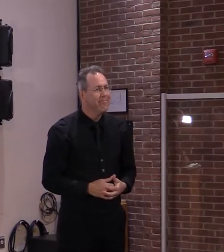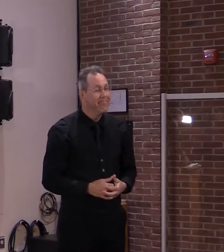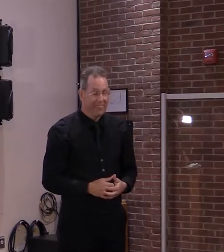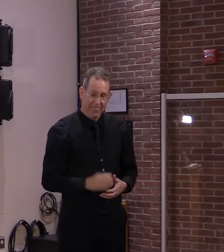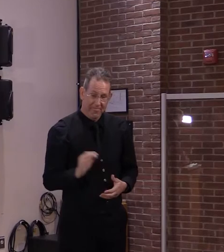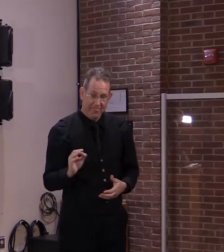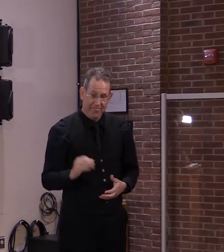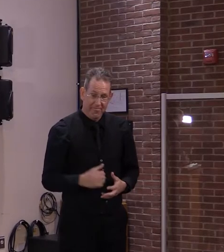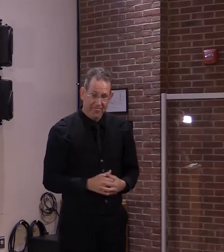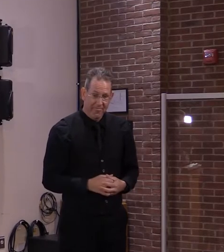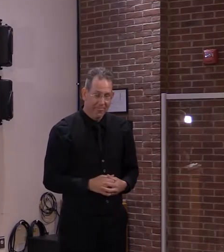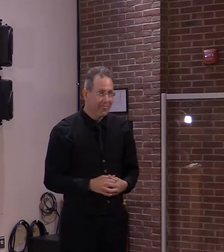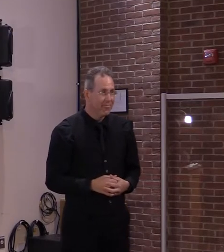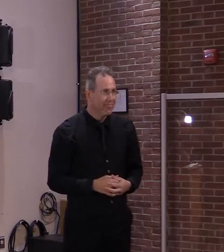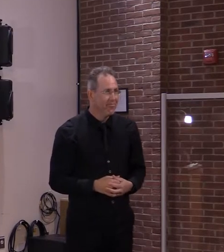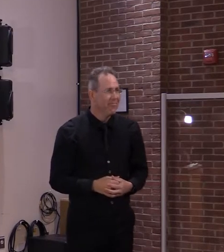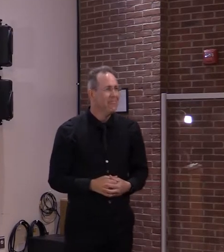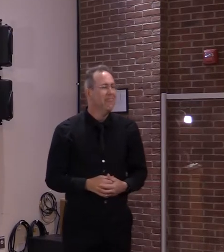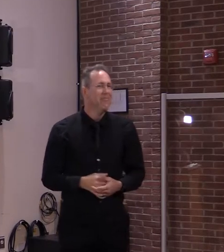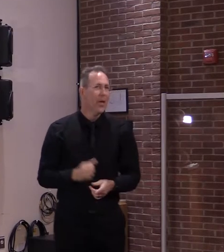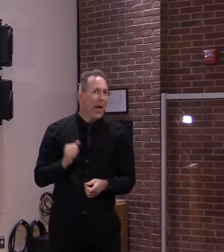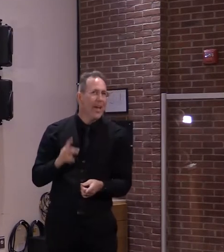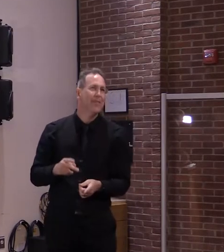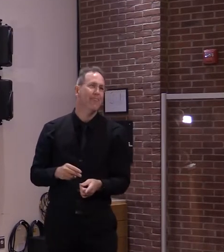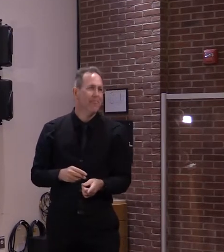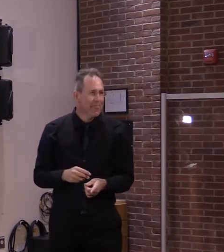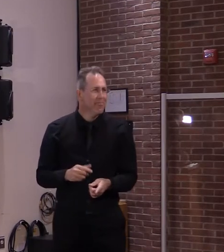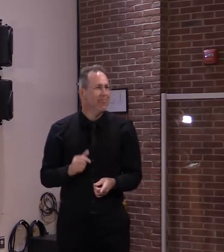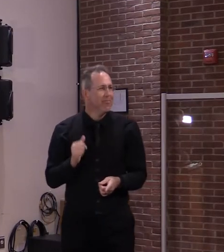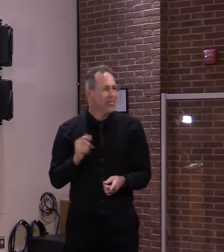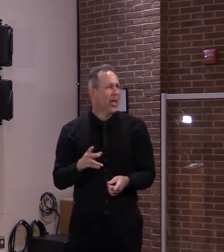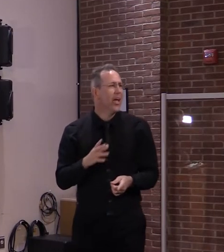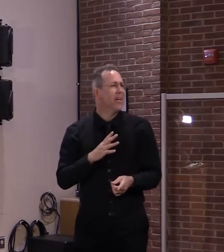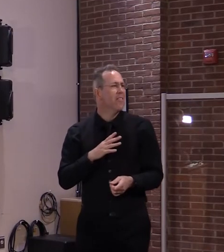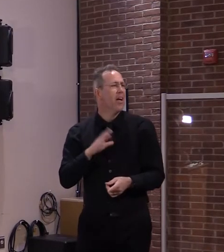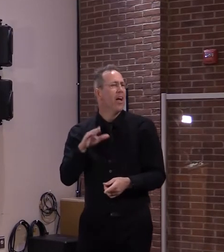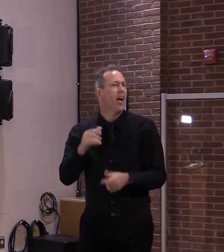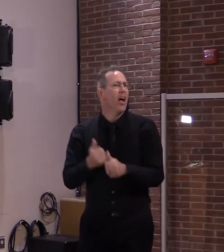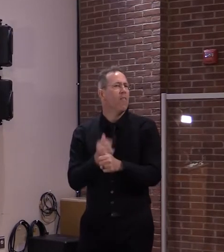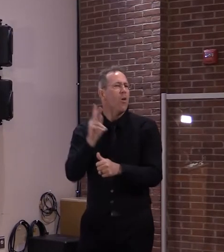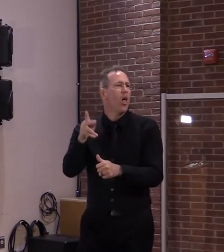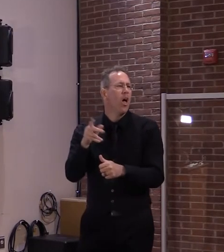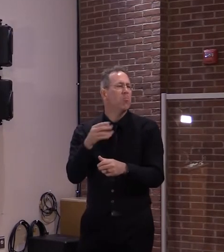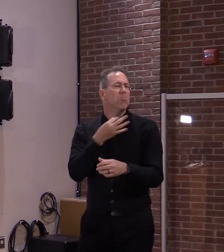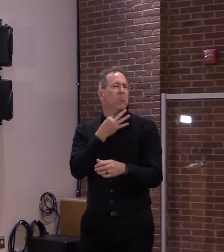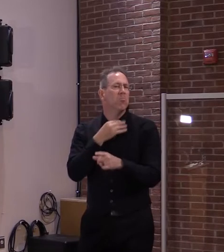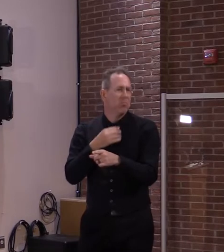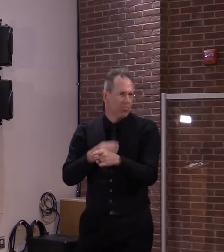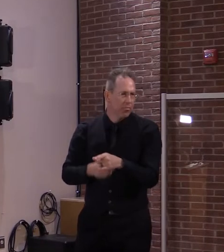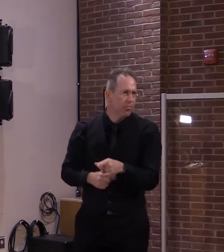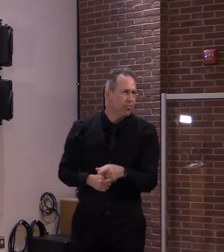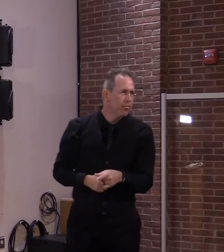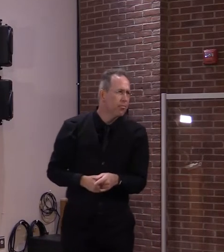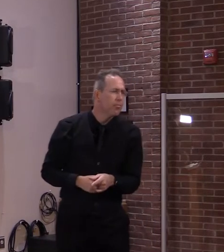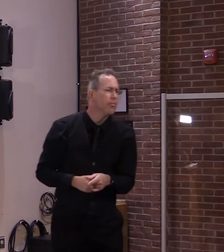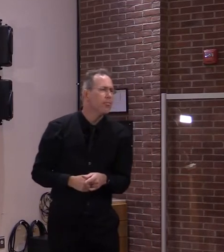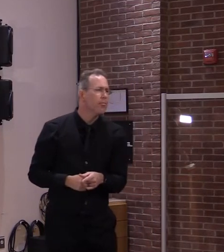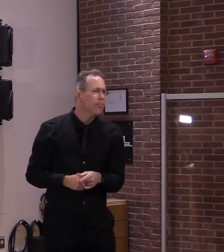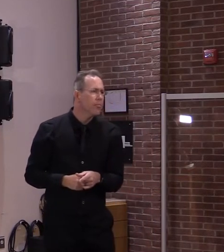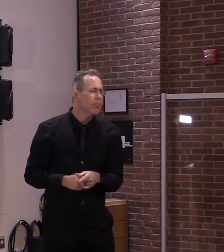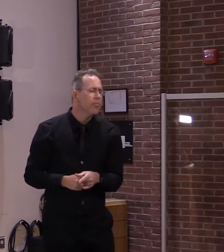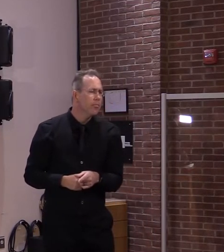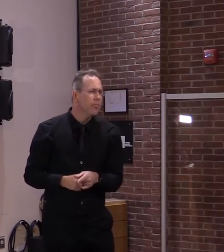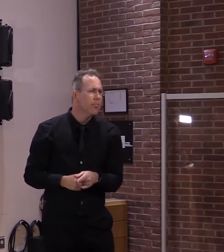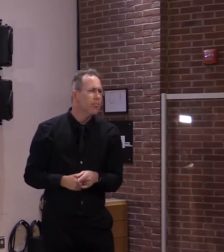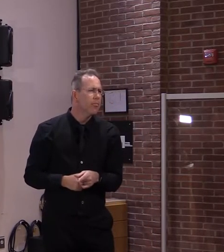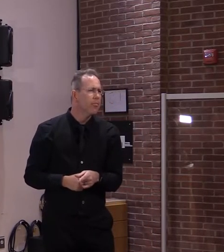Okay, thank you. And just as a follow-up about those modeling projections, when do you expect that masking and